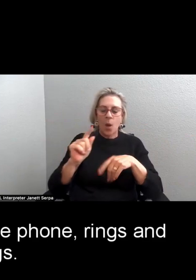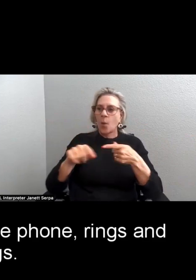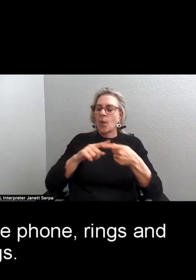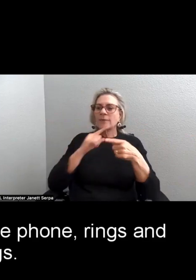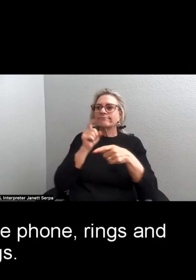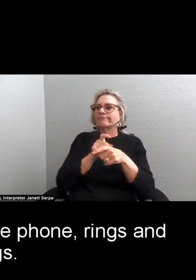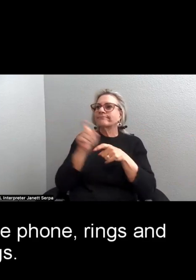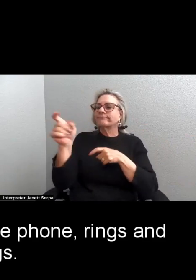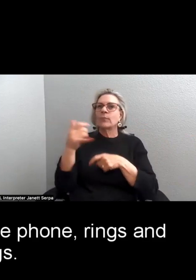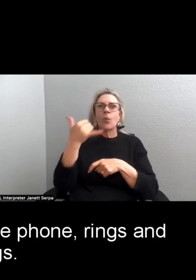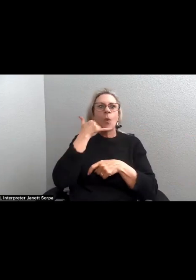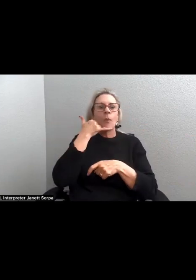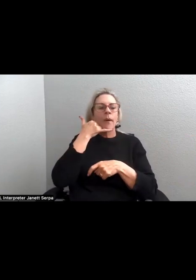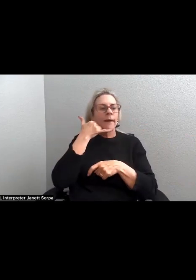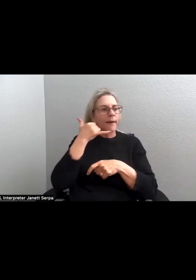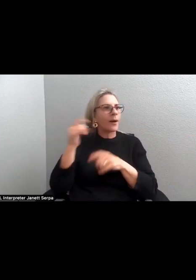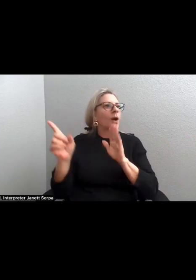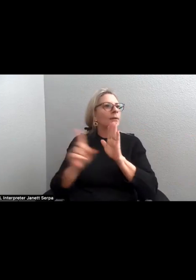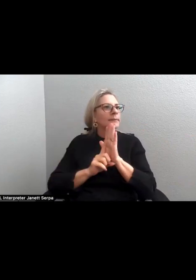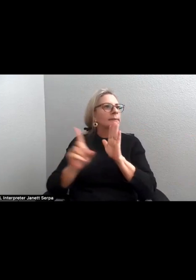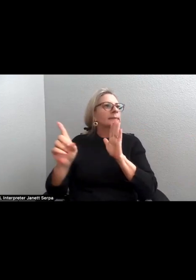the phone rings and rings.